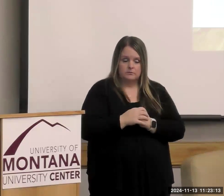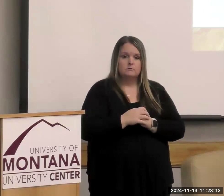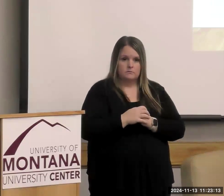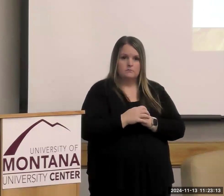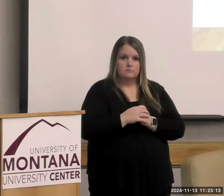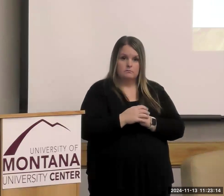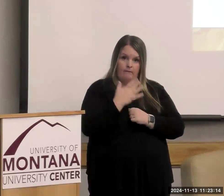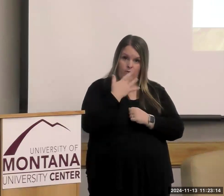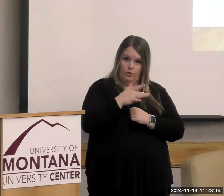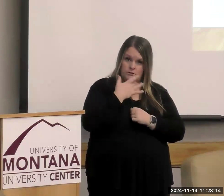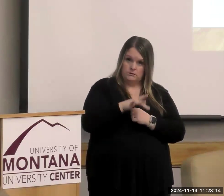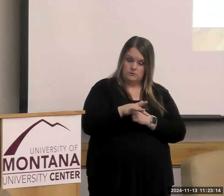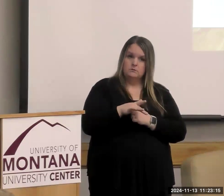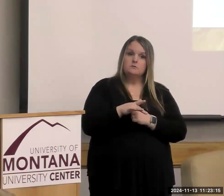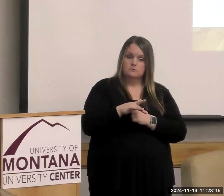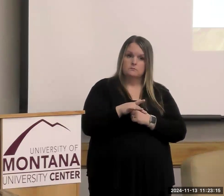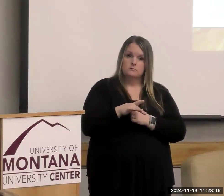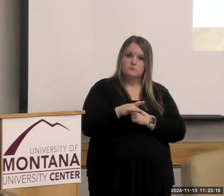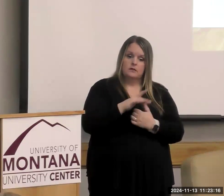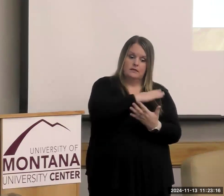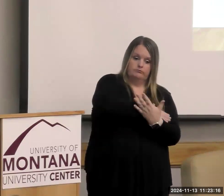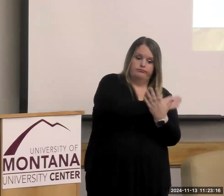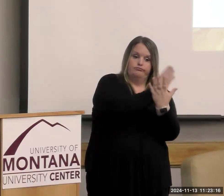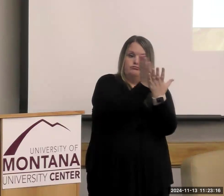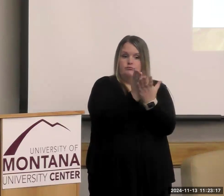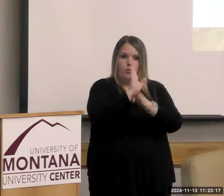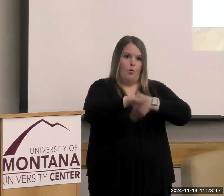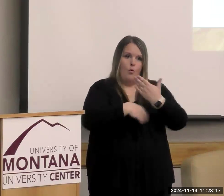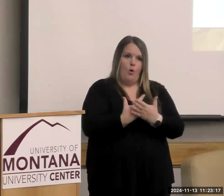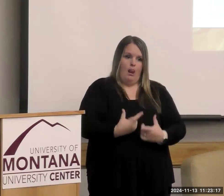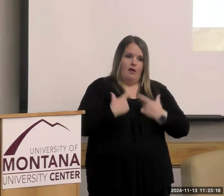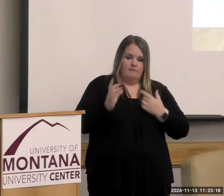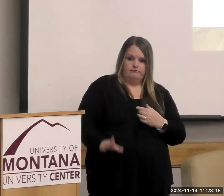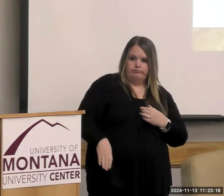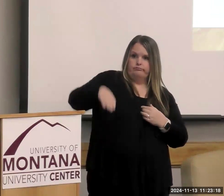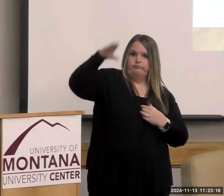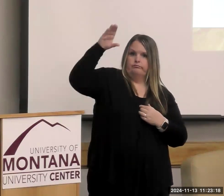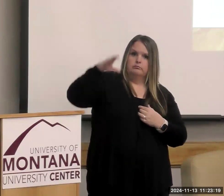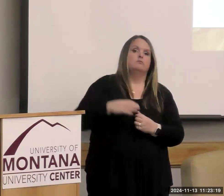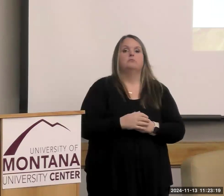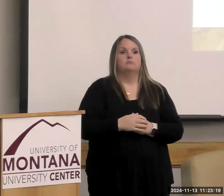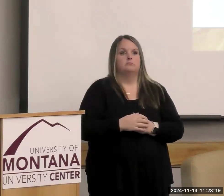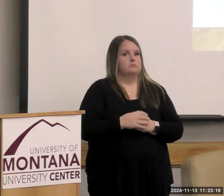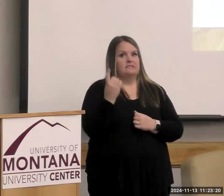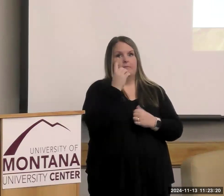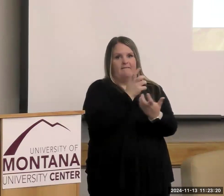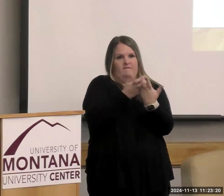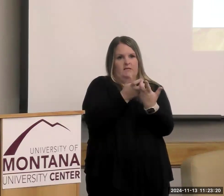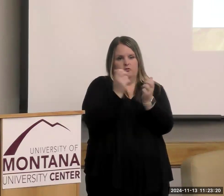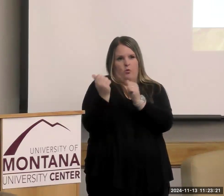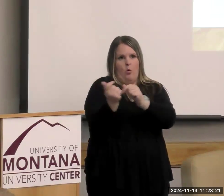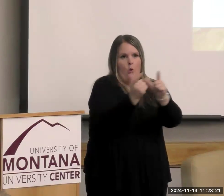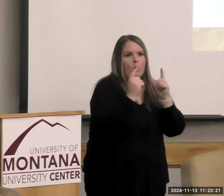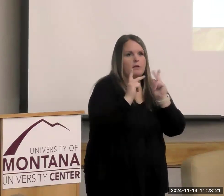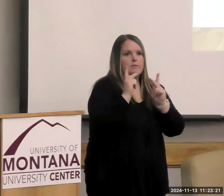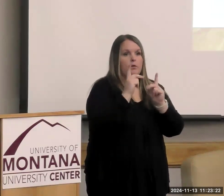that they go from the entire life course. There's something available for everyone. And they're targeted to improve